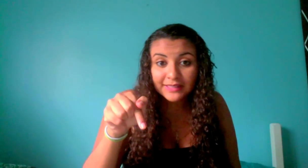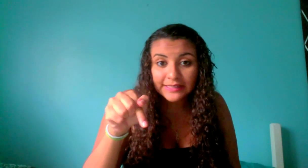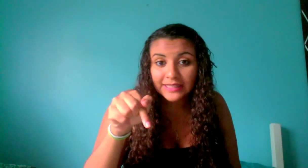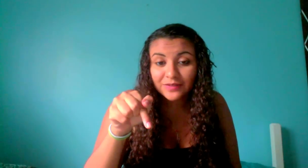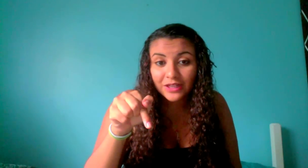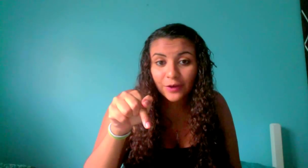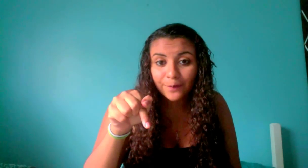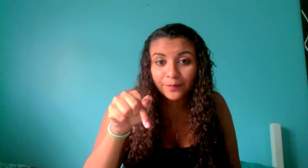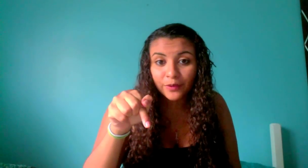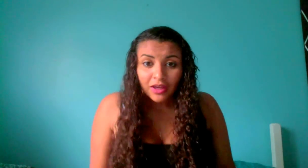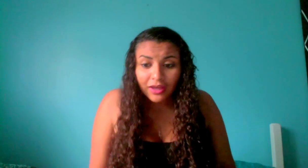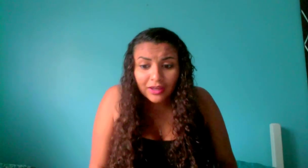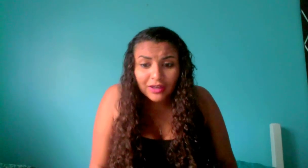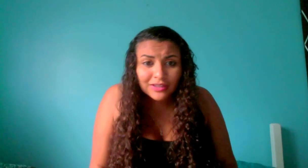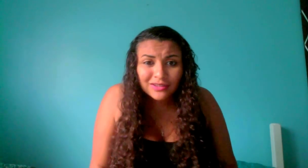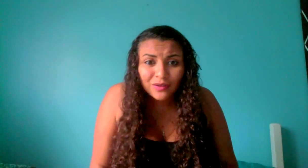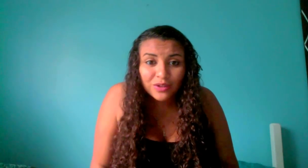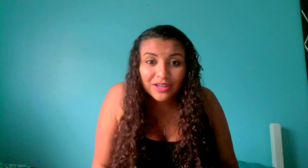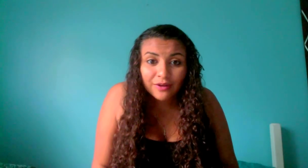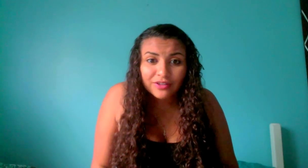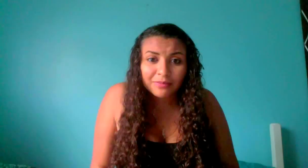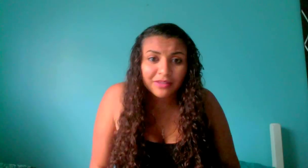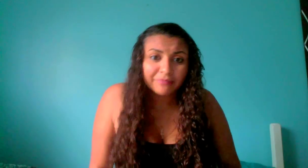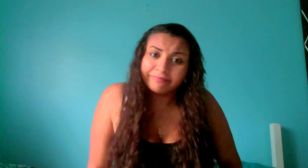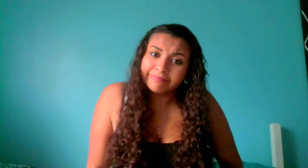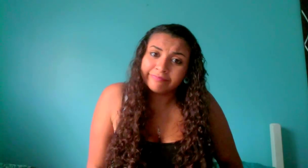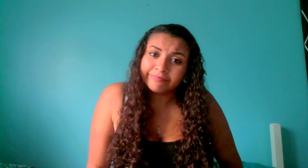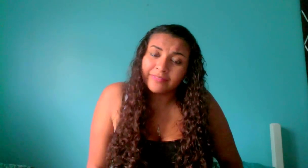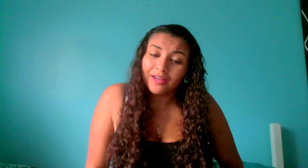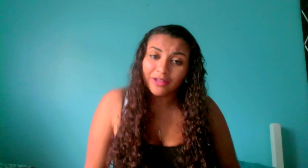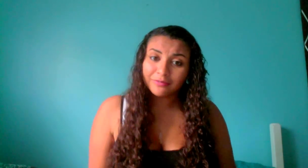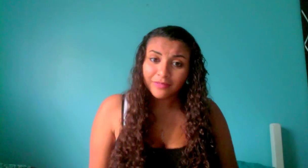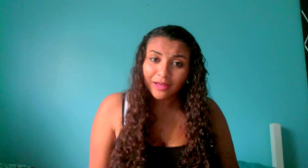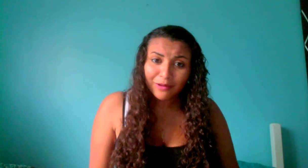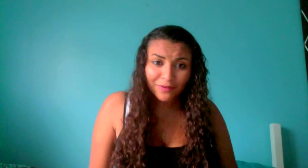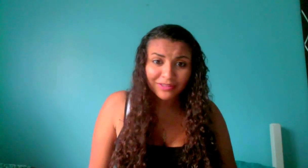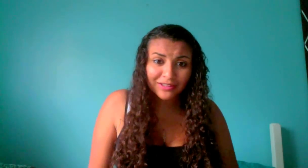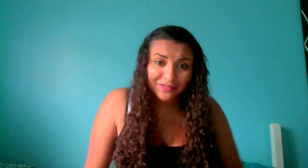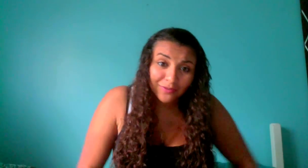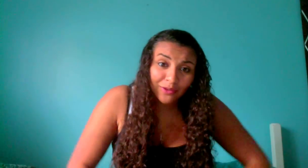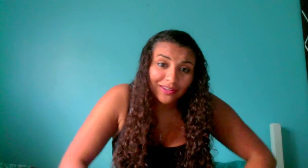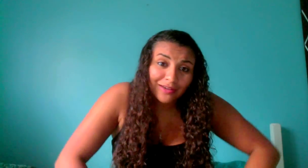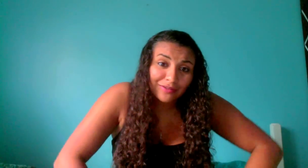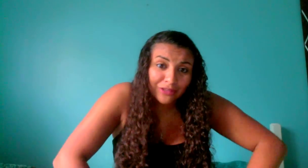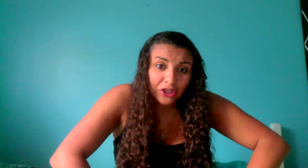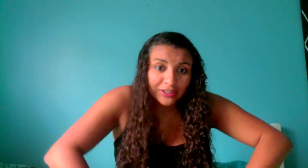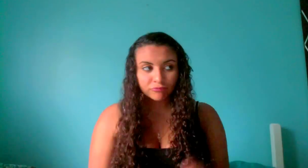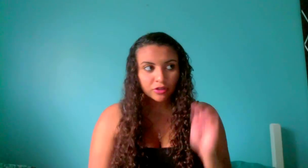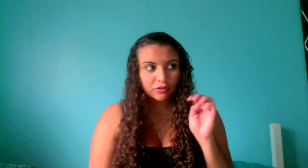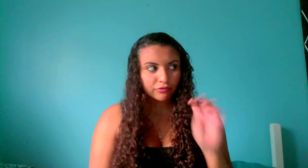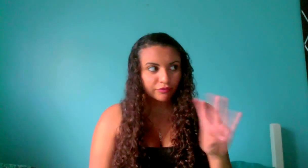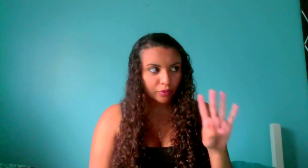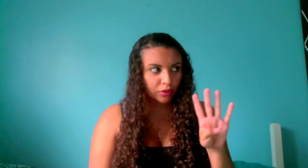to this video and i guess i'll give you a shout out or something i don't know i'm not famous enough to give you anything else sorry four